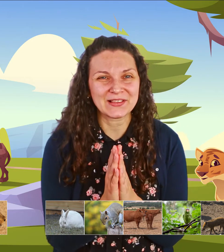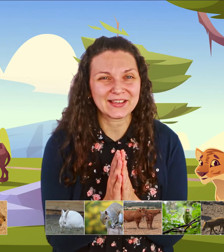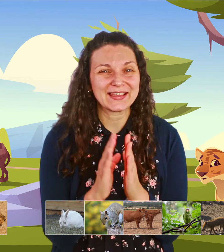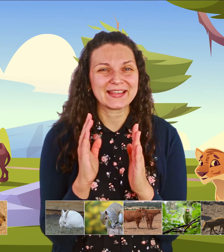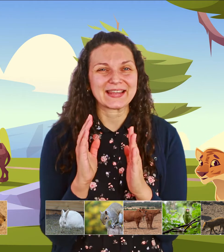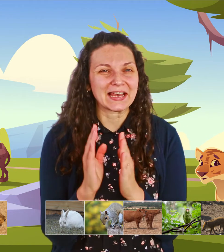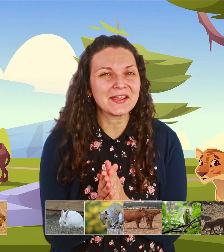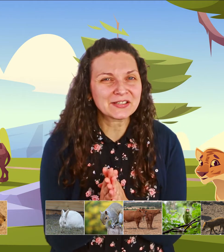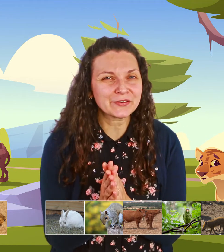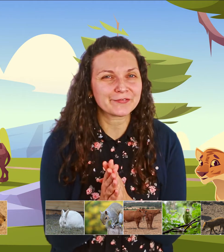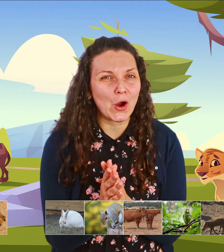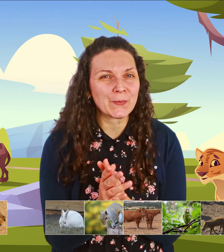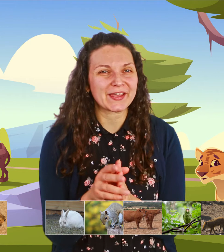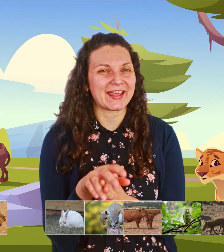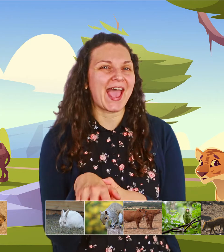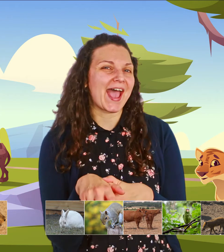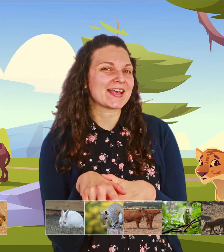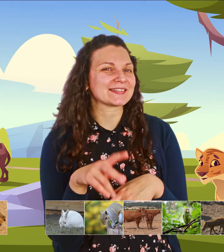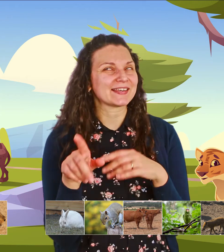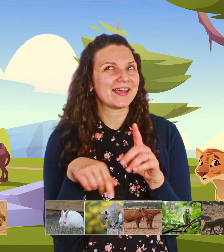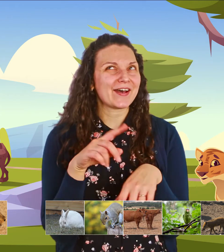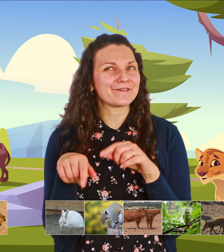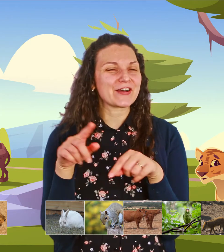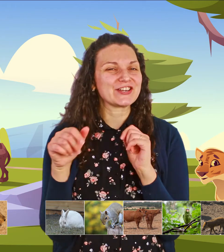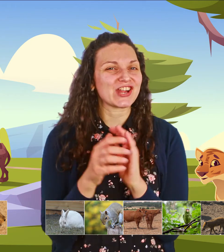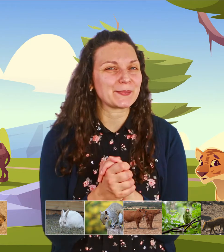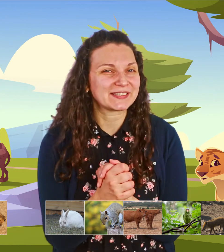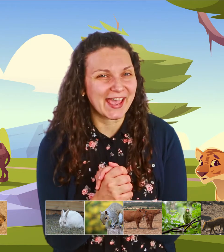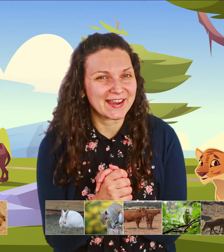that lives on the farm and has a funny shaped tail